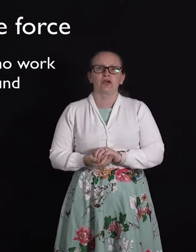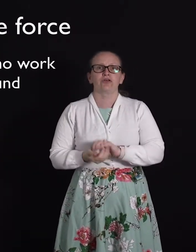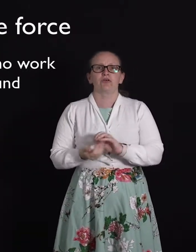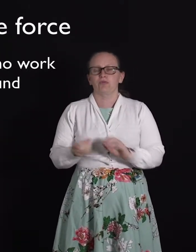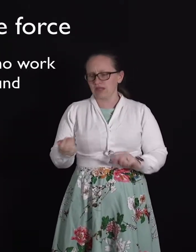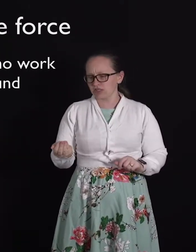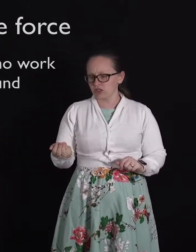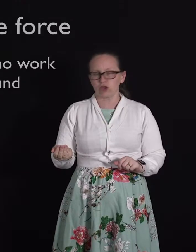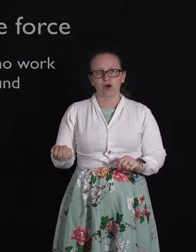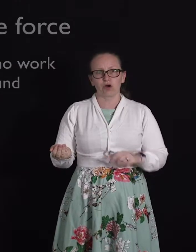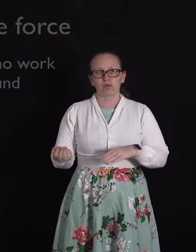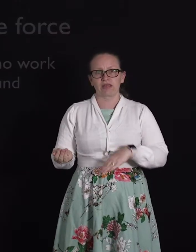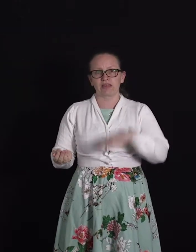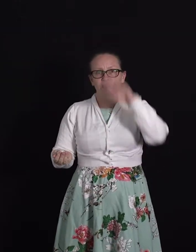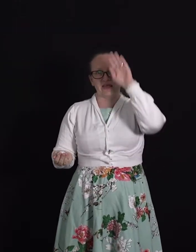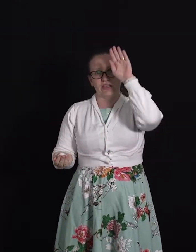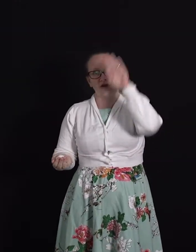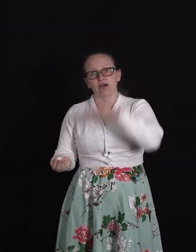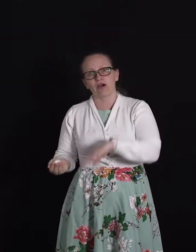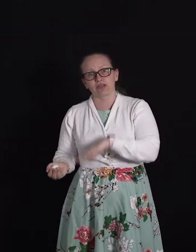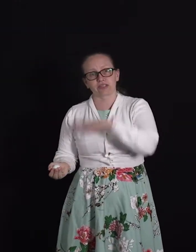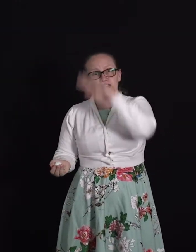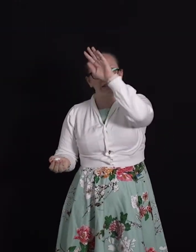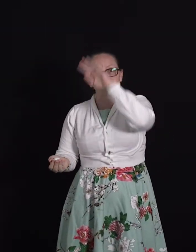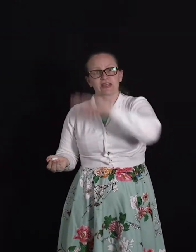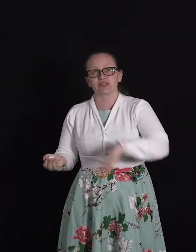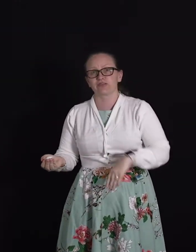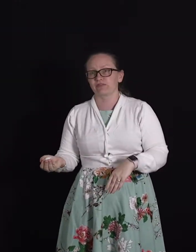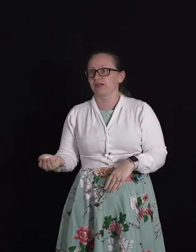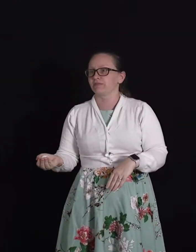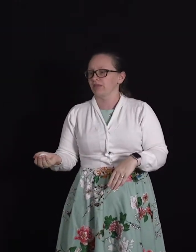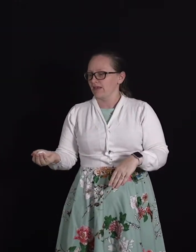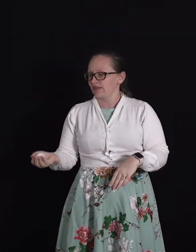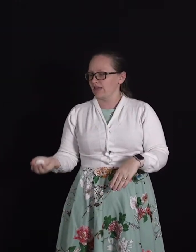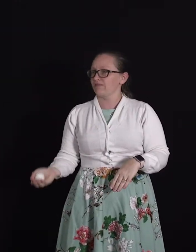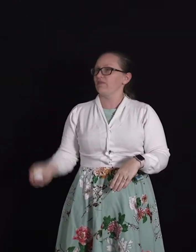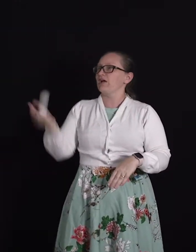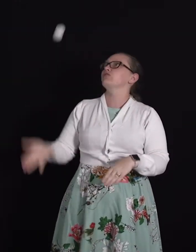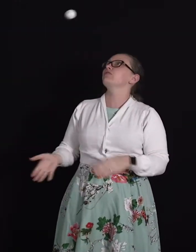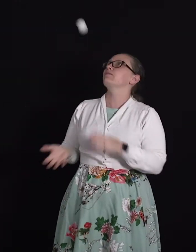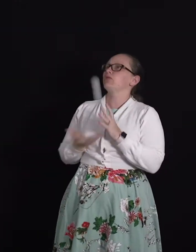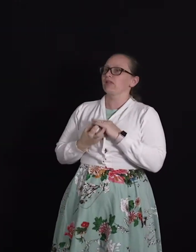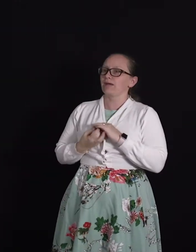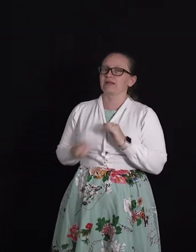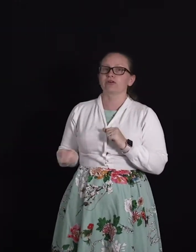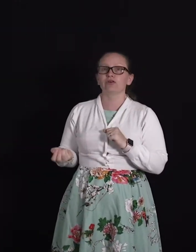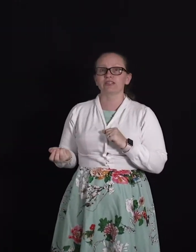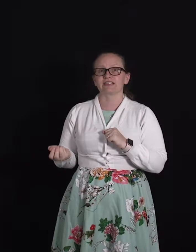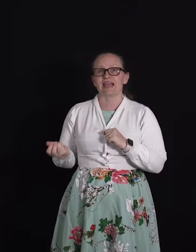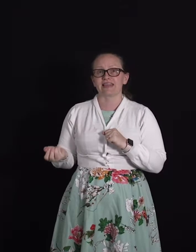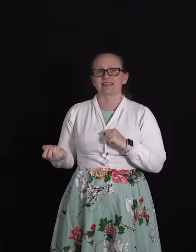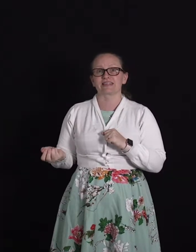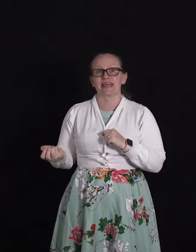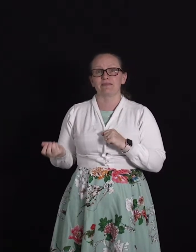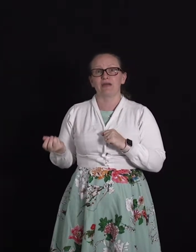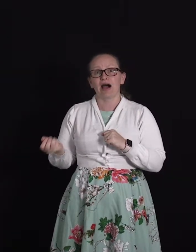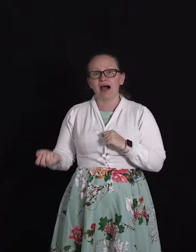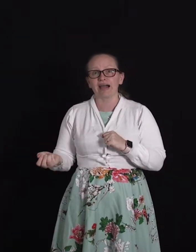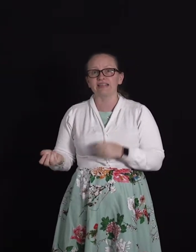we saw with the earth's gravitational field that if I threw a ball up and caught it at the same height